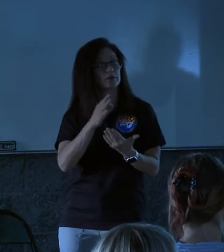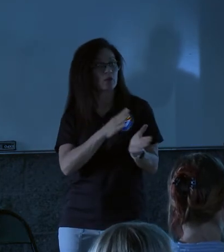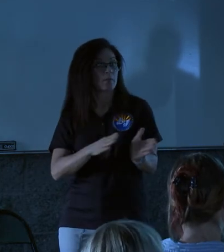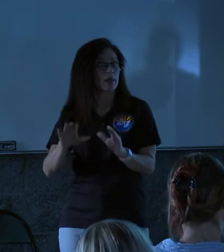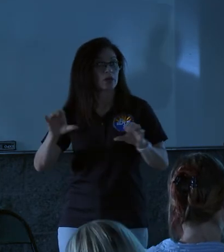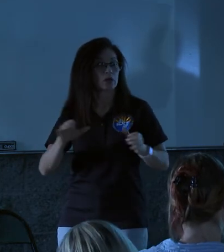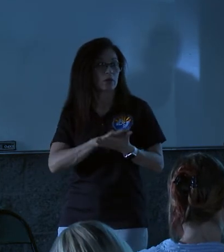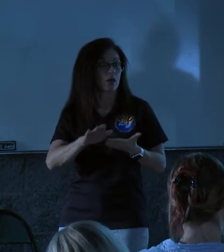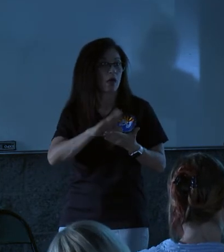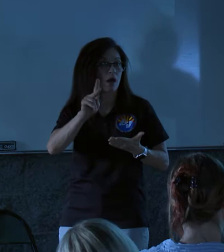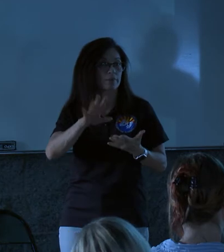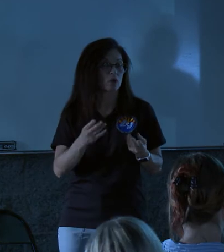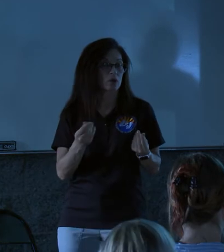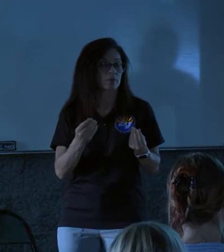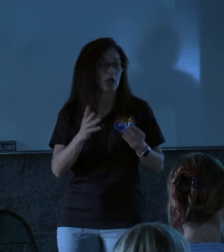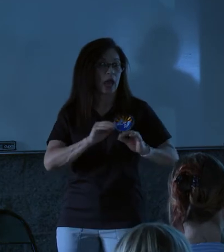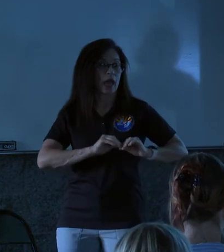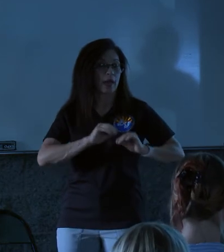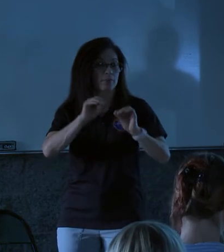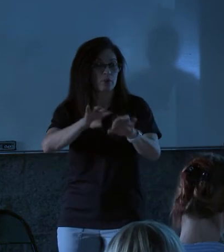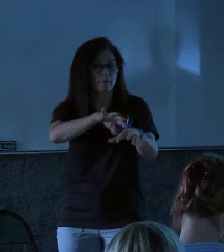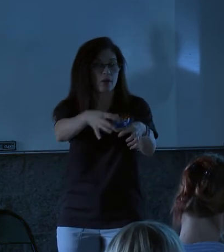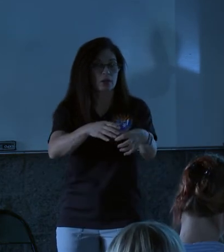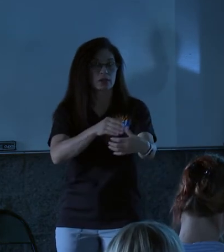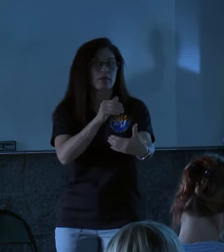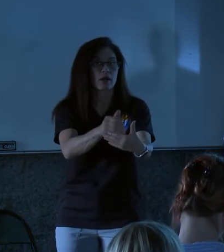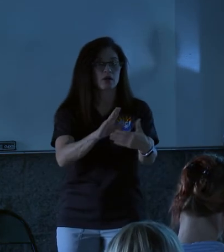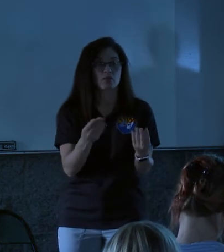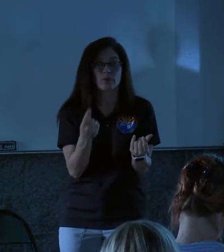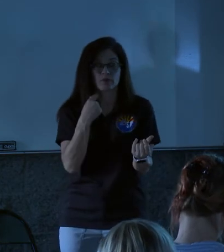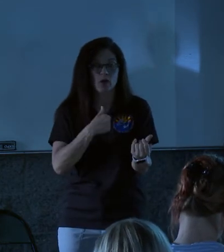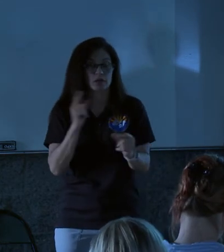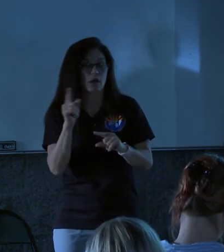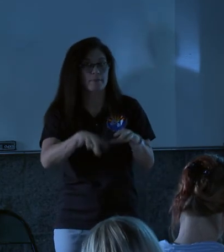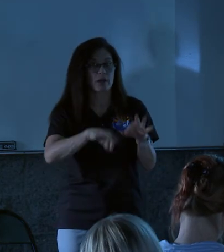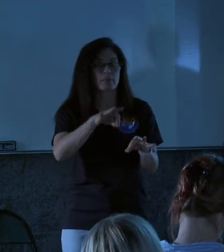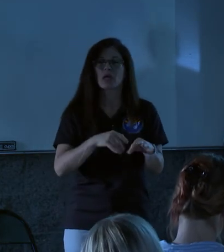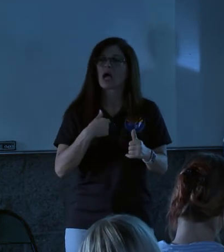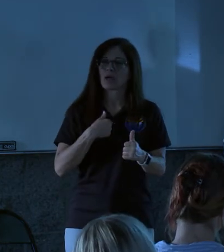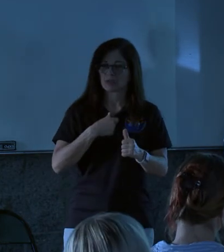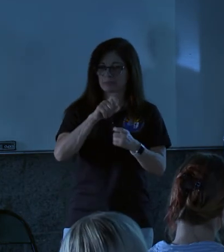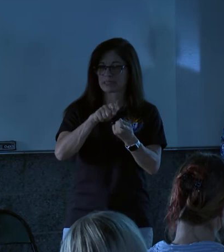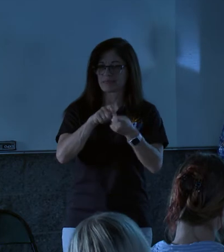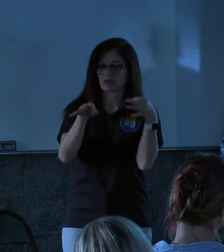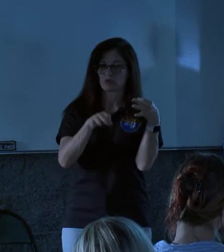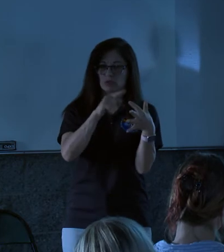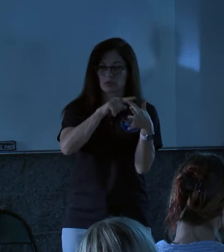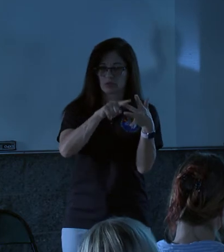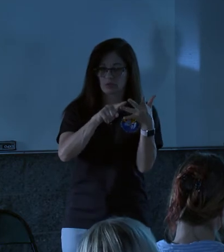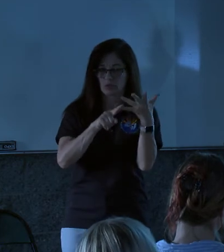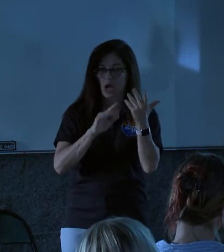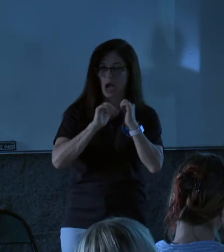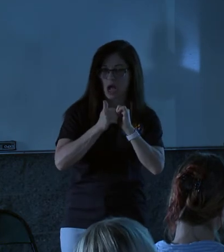property cleanup and push your debris to the edge of your property for us to pick up, there's step-by-step instructions for how it